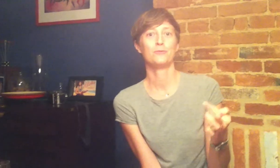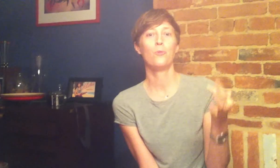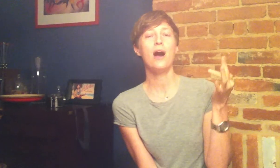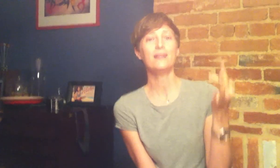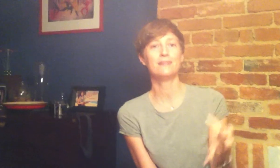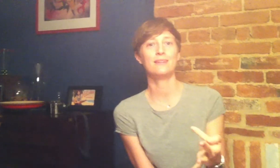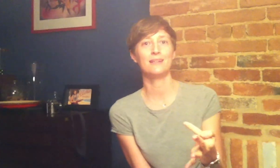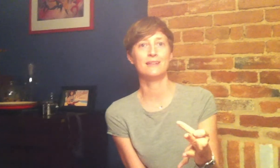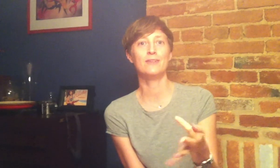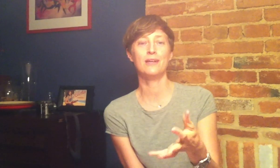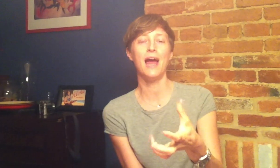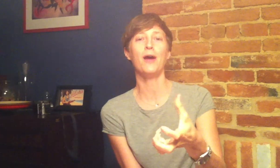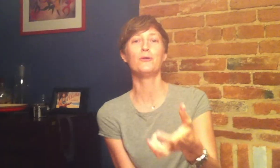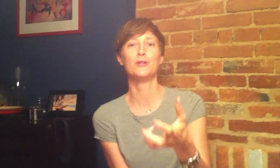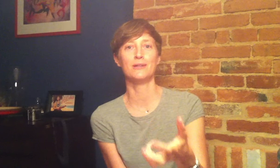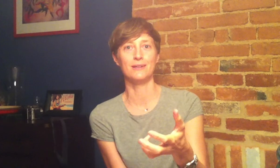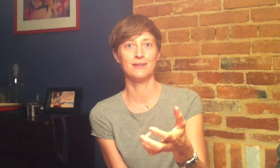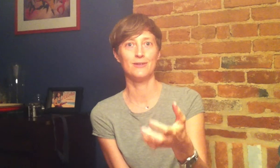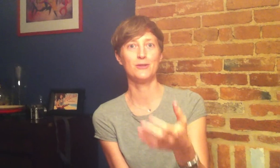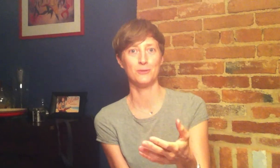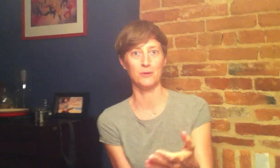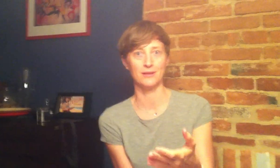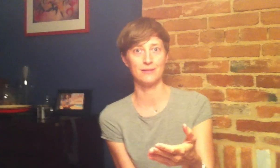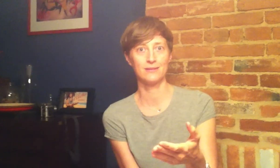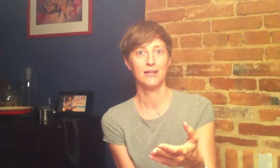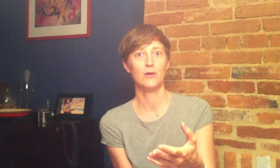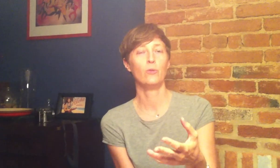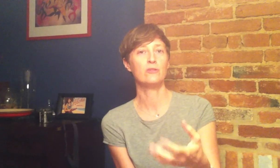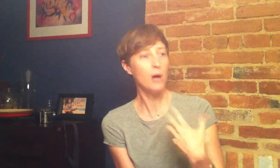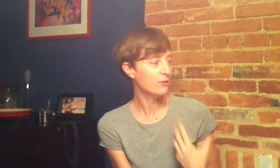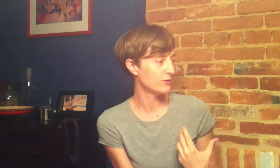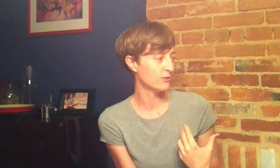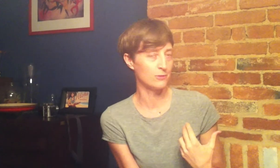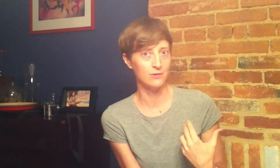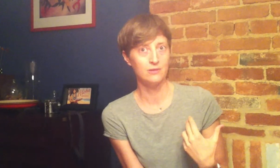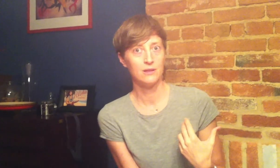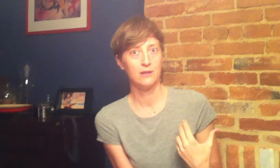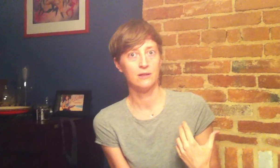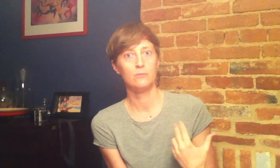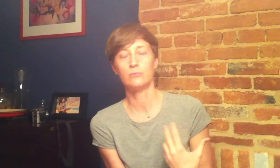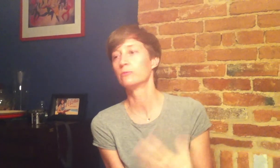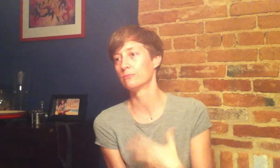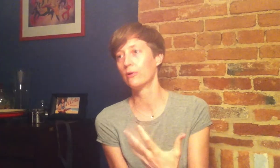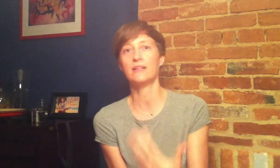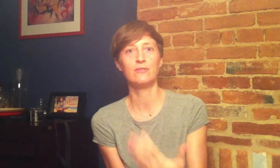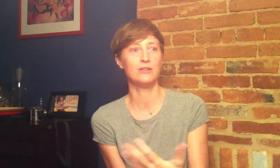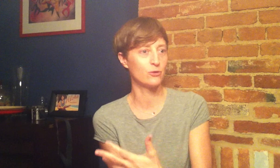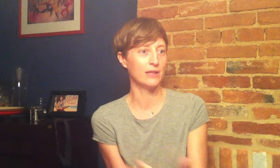Why is it that given how good a Tootsie Roll is, we swallow a Tootsie Roll relatively shortly